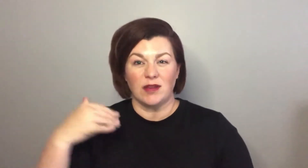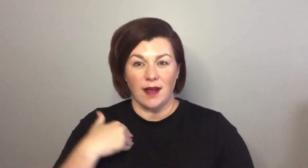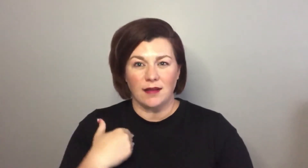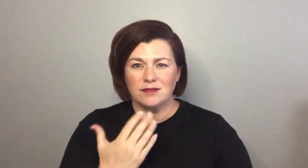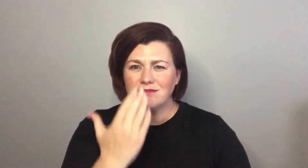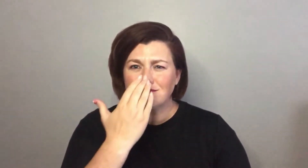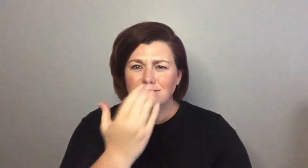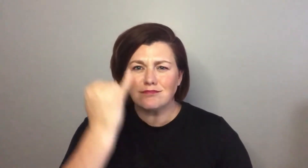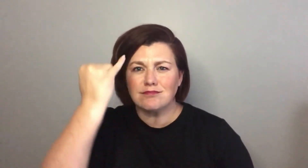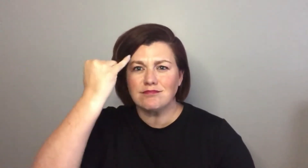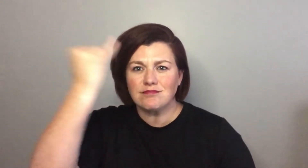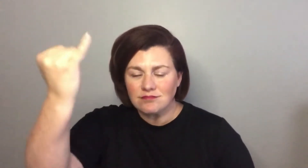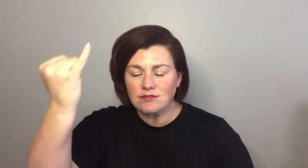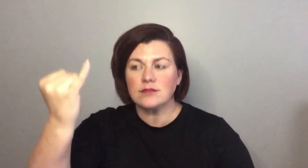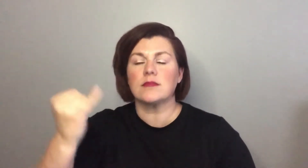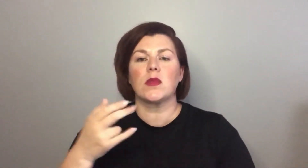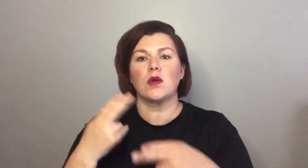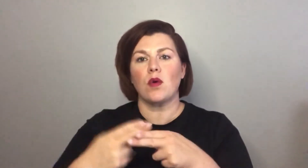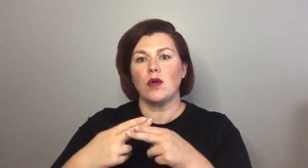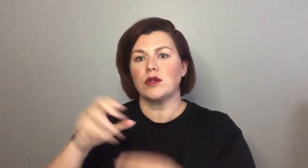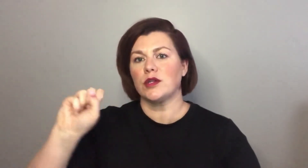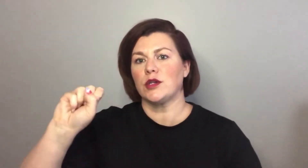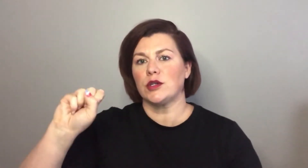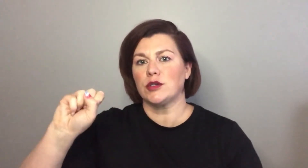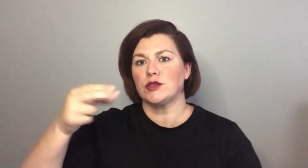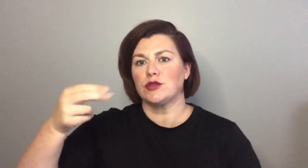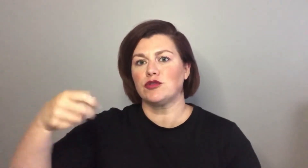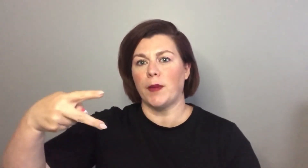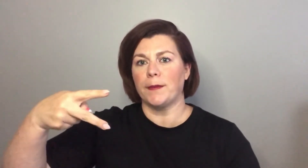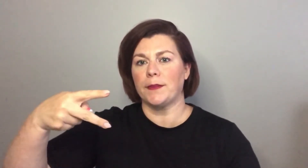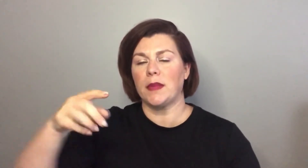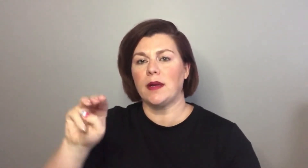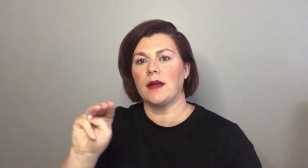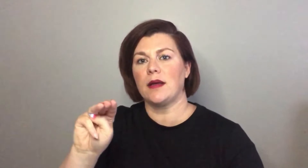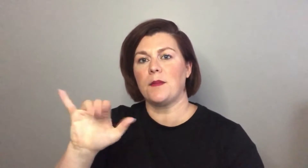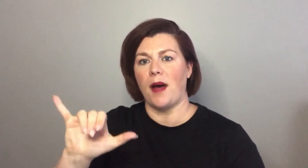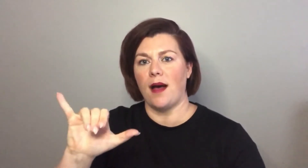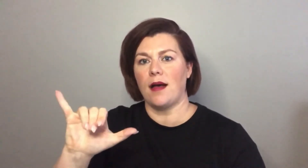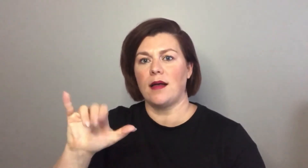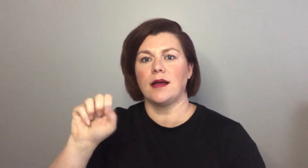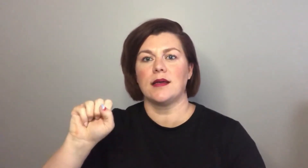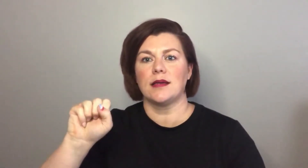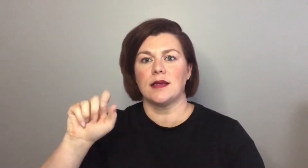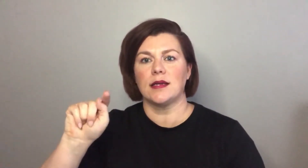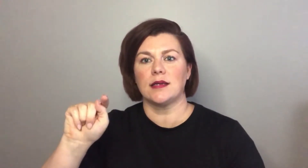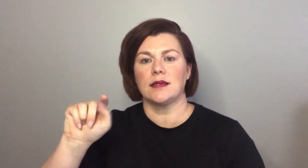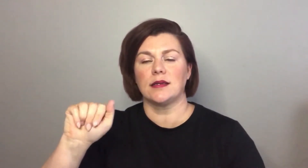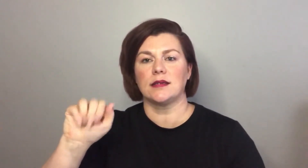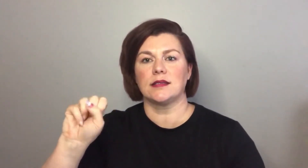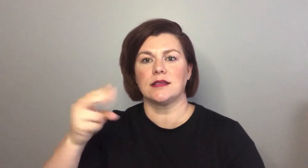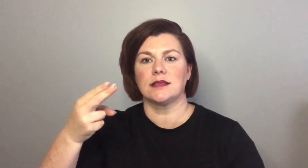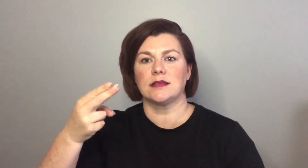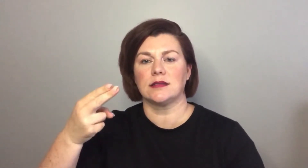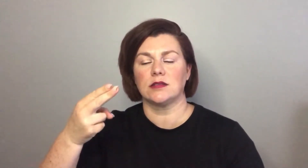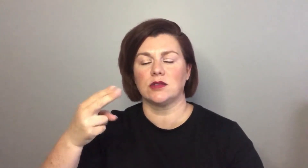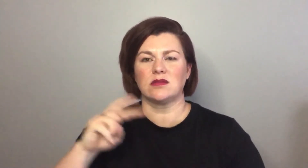she has such good ideas and this one specifically was called shop my stash